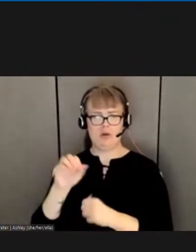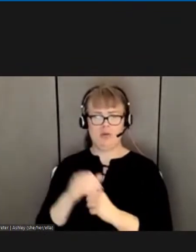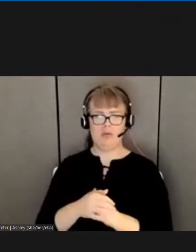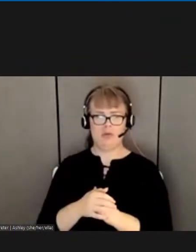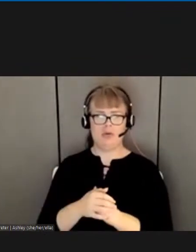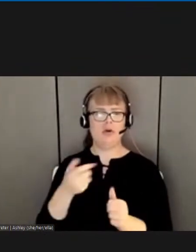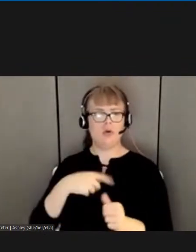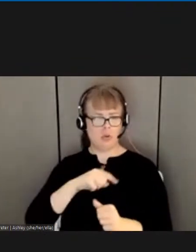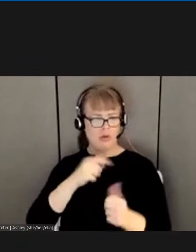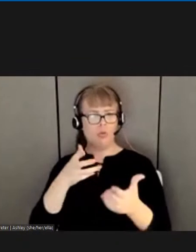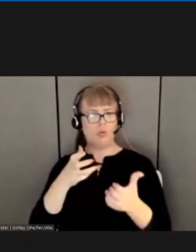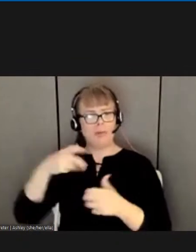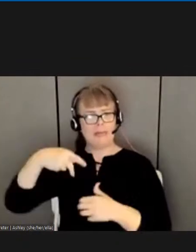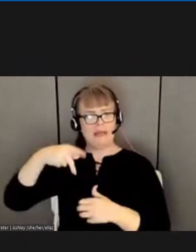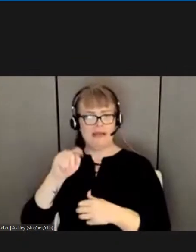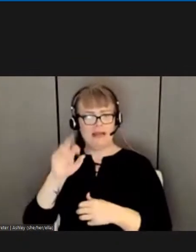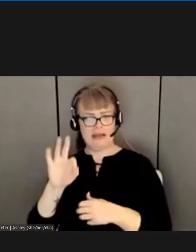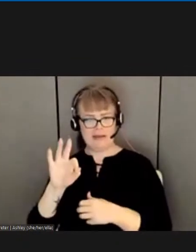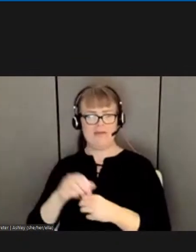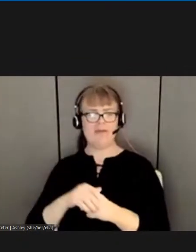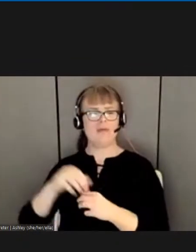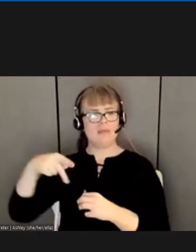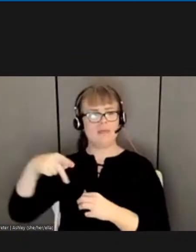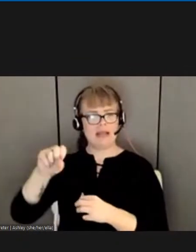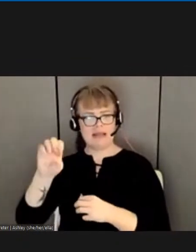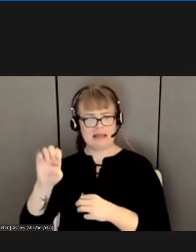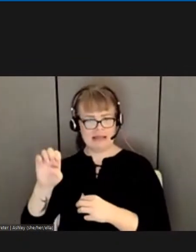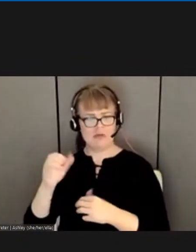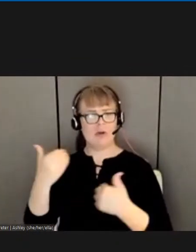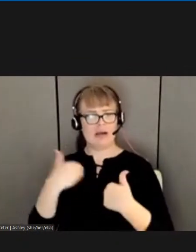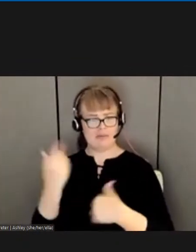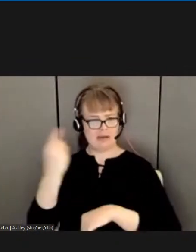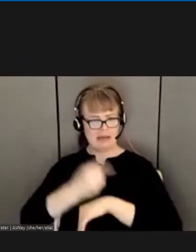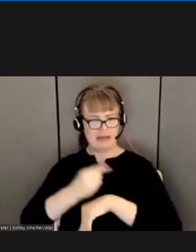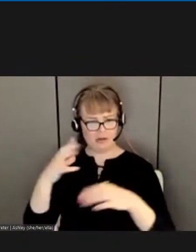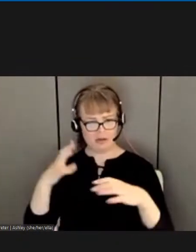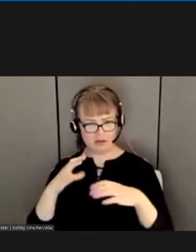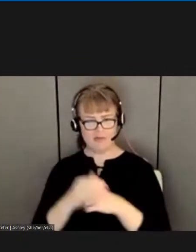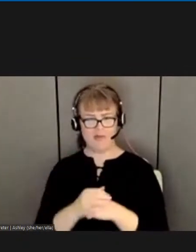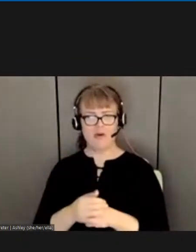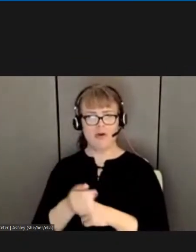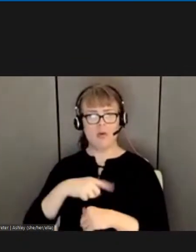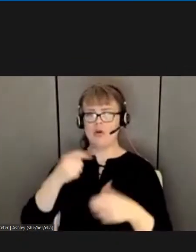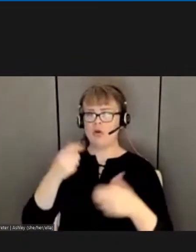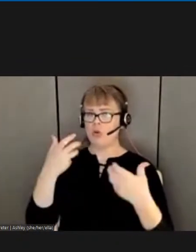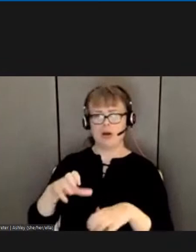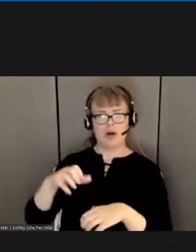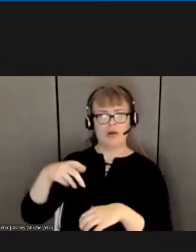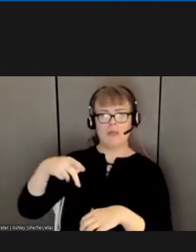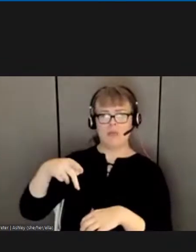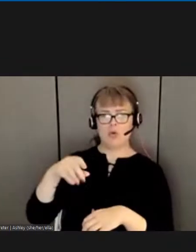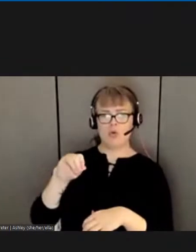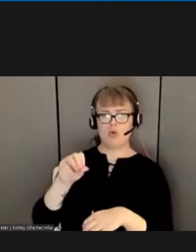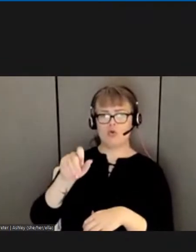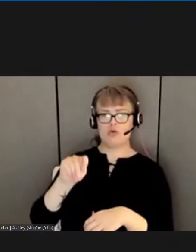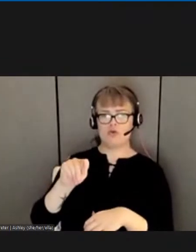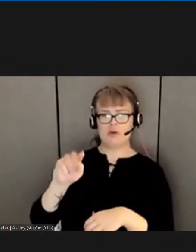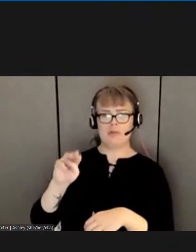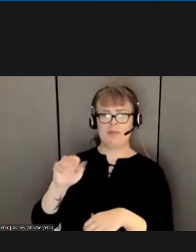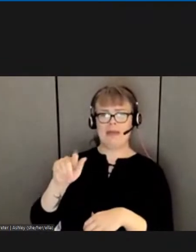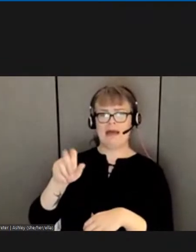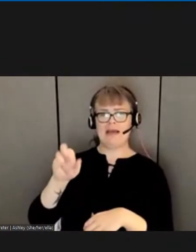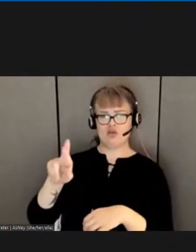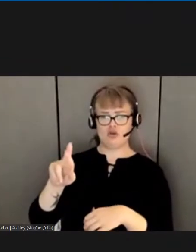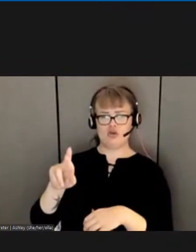PSEs to get a day's off. We don't want postmasters working any bargaining unit work. We want pillars if you work